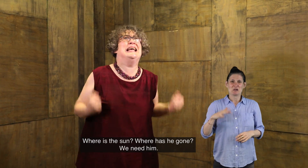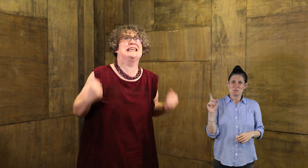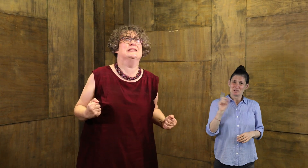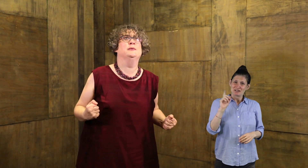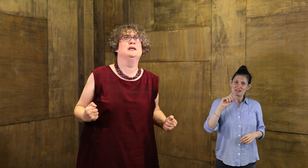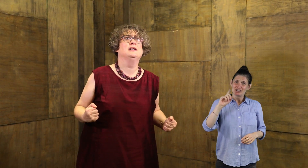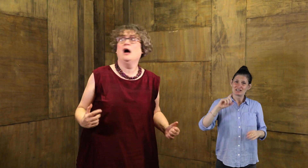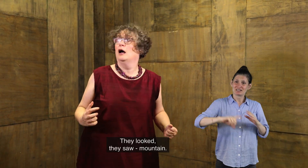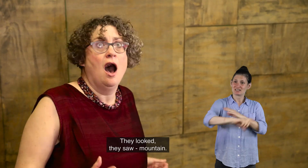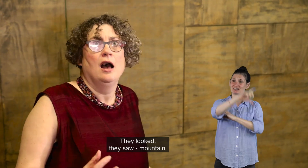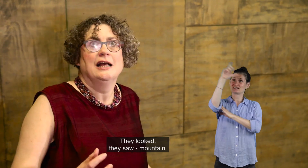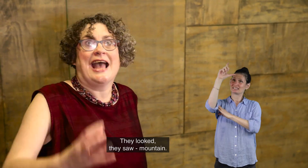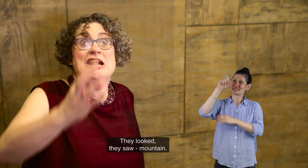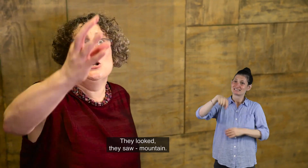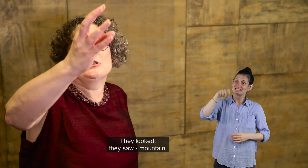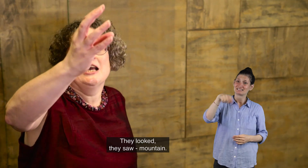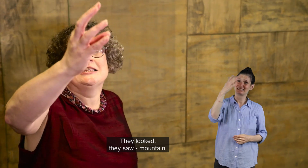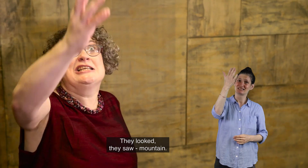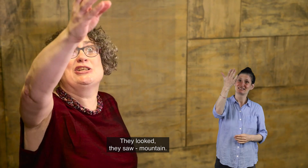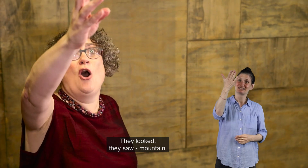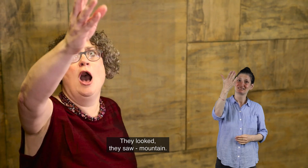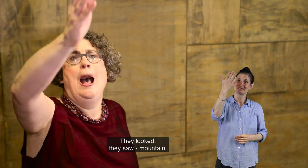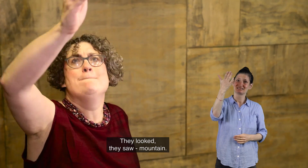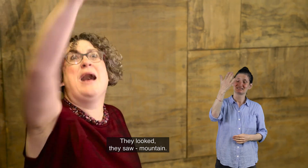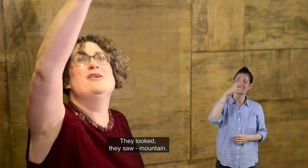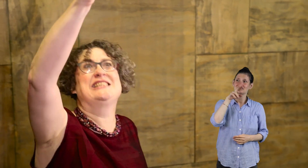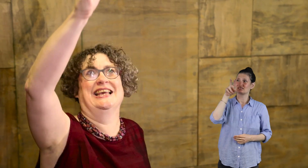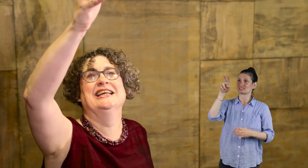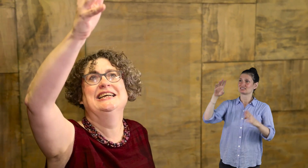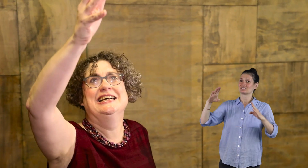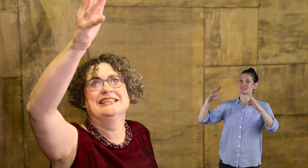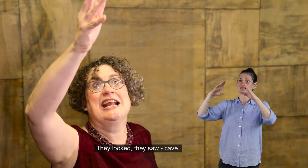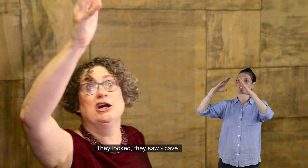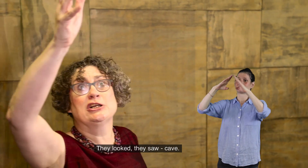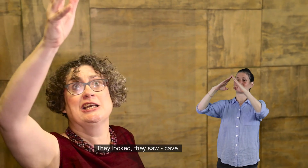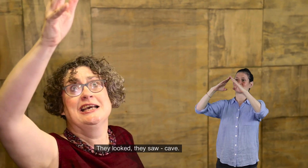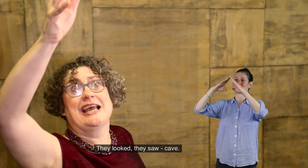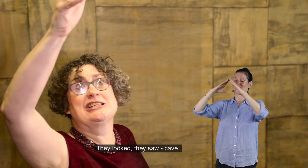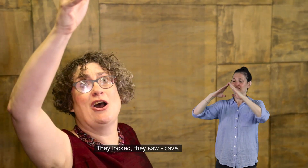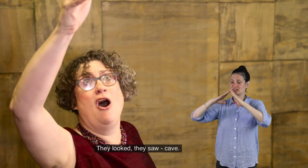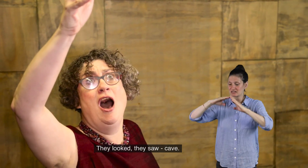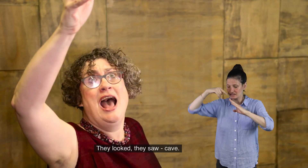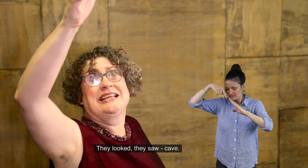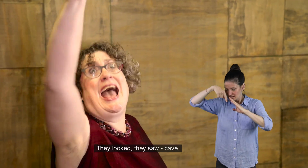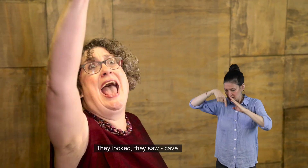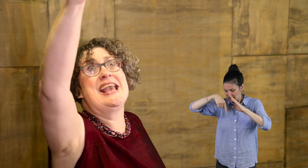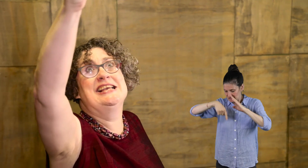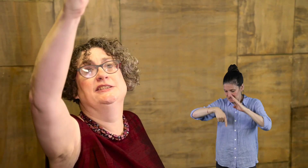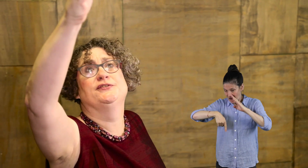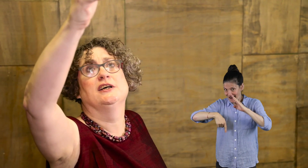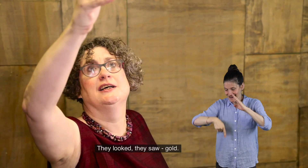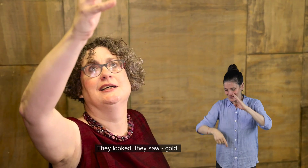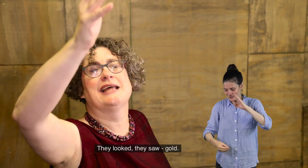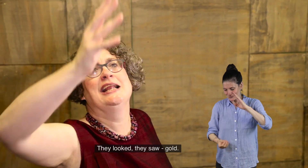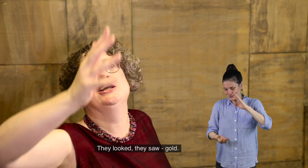We need him. They looked. They saw mountain. They looked. They saw cave.